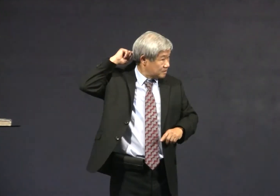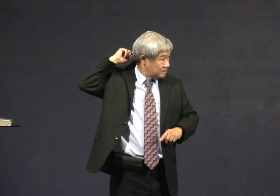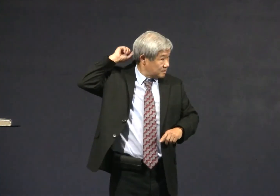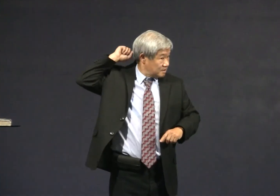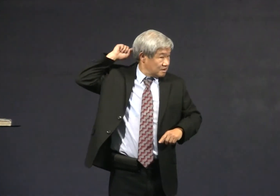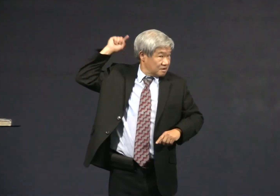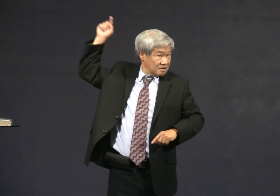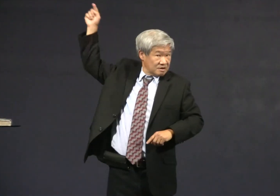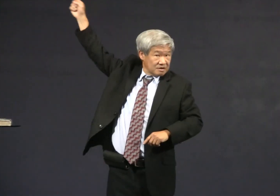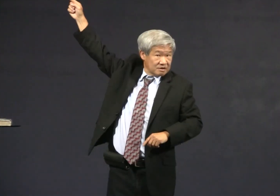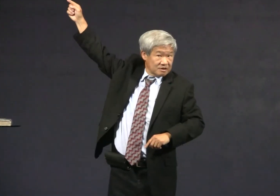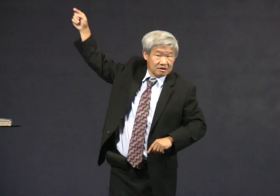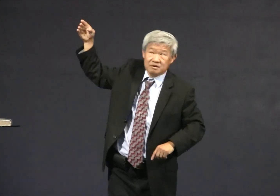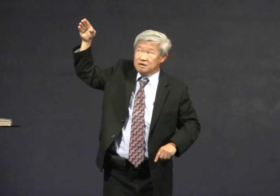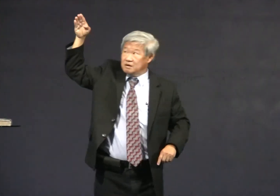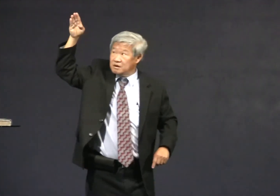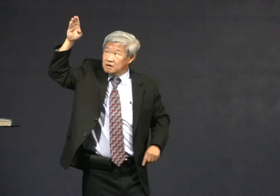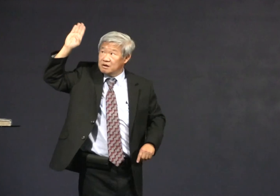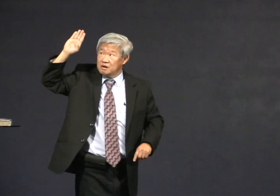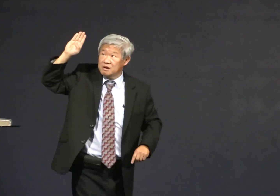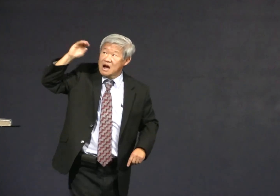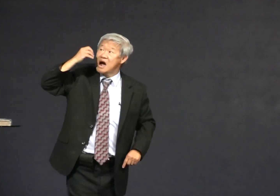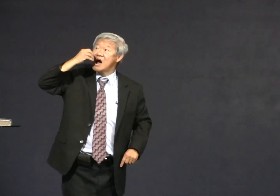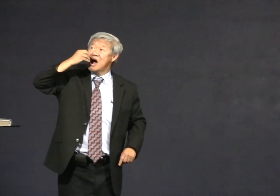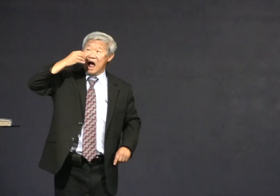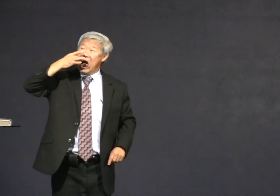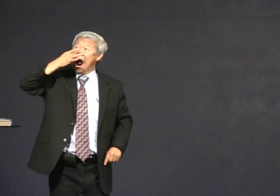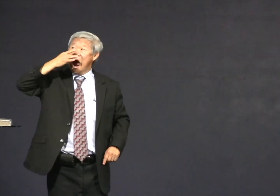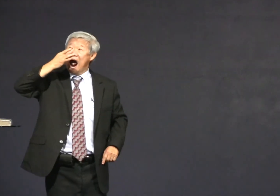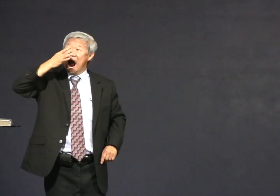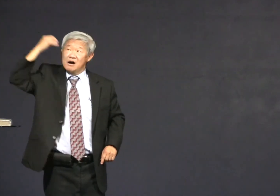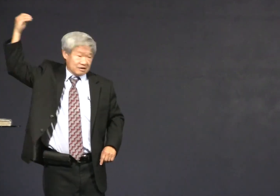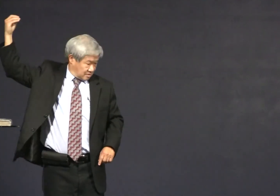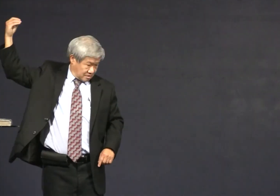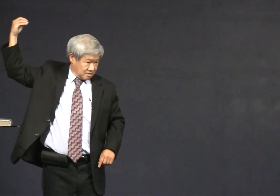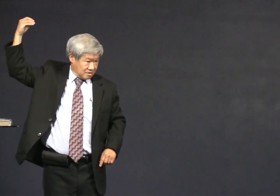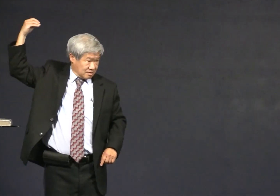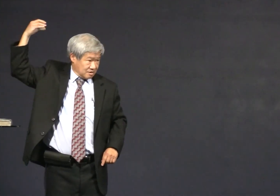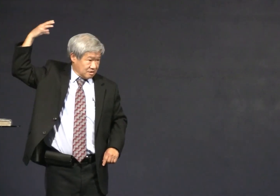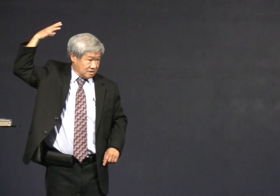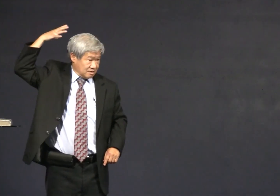if you choose Jesus but in the back of your mind God's wife